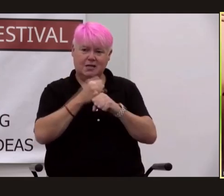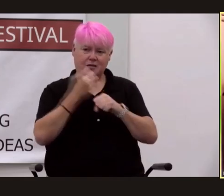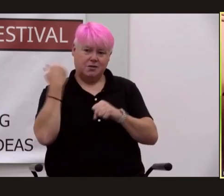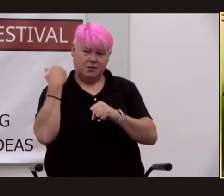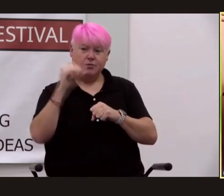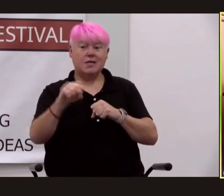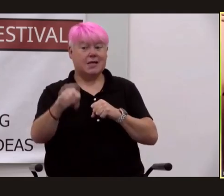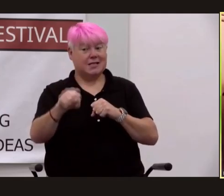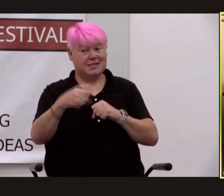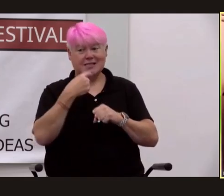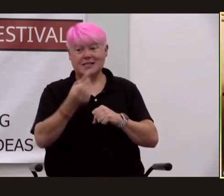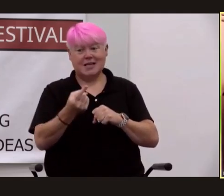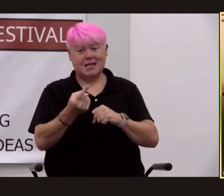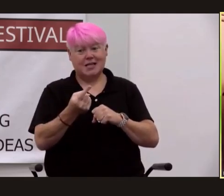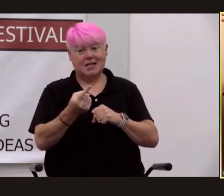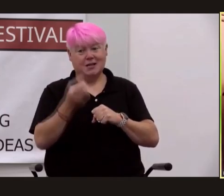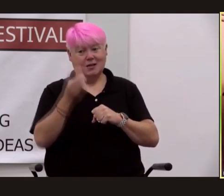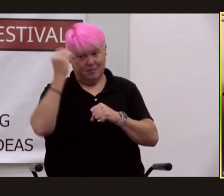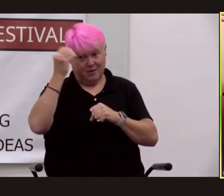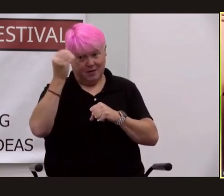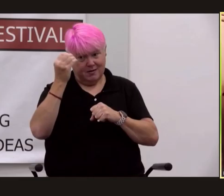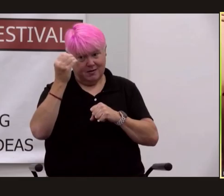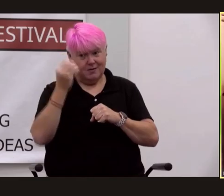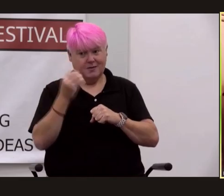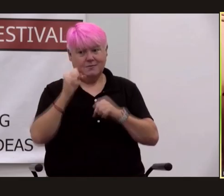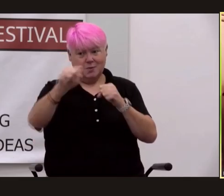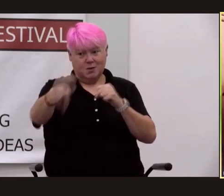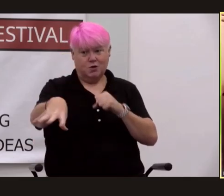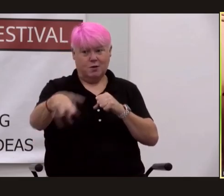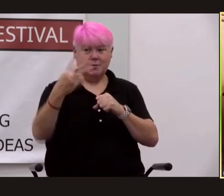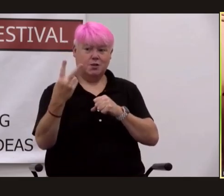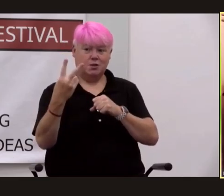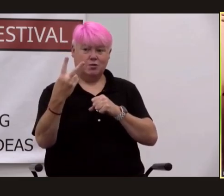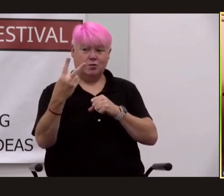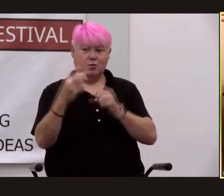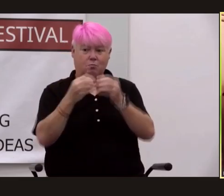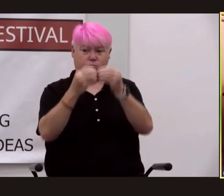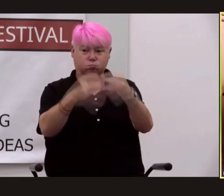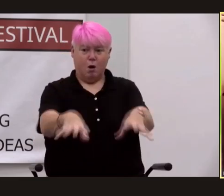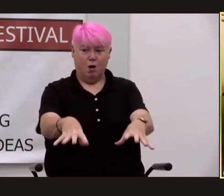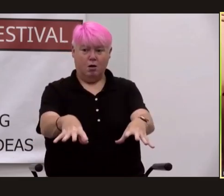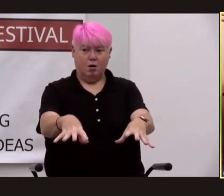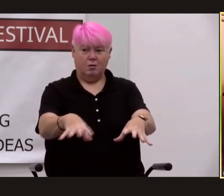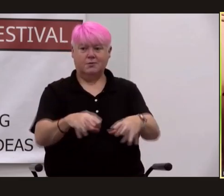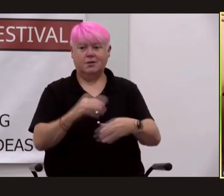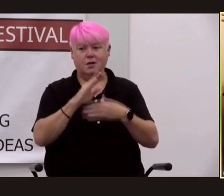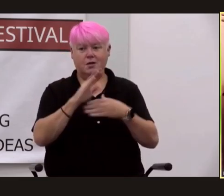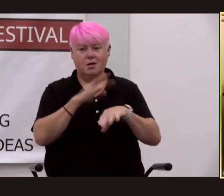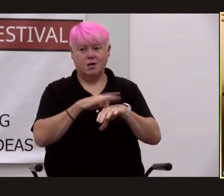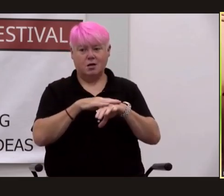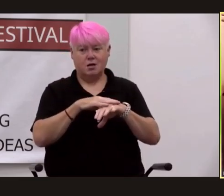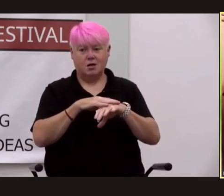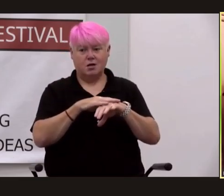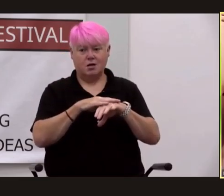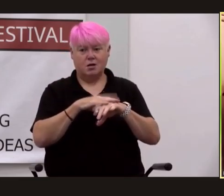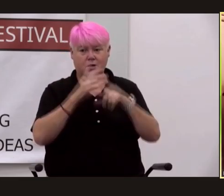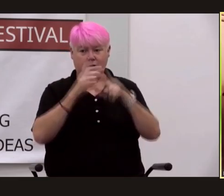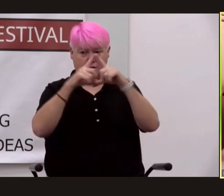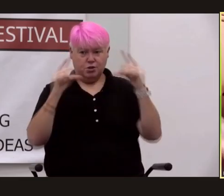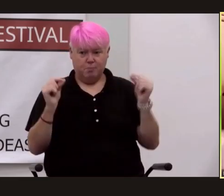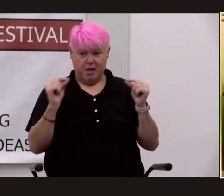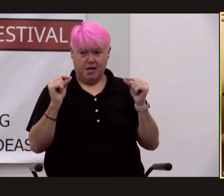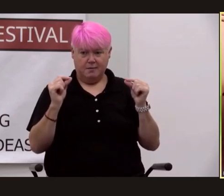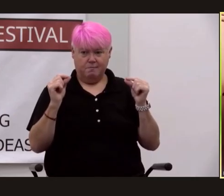he said to wapi as soon as we drop two bombs on japan two bombs